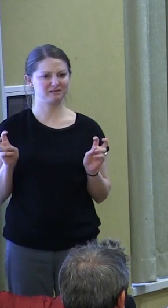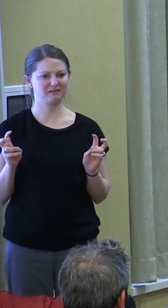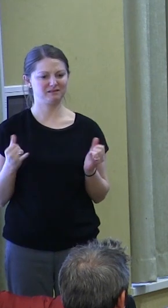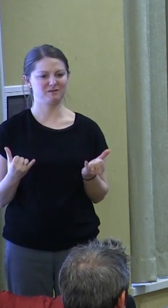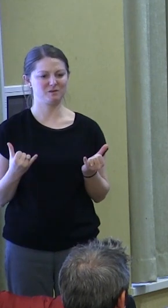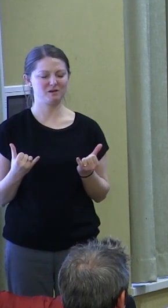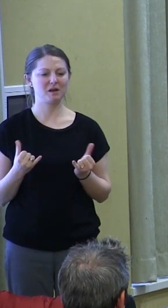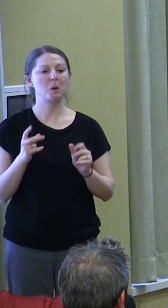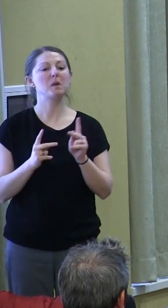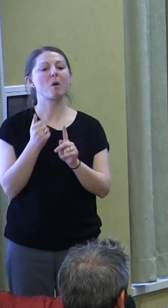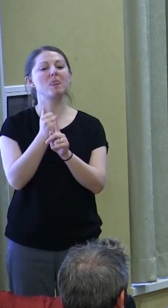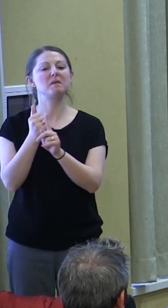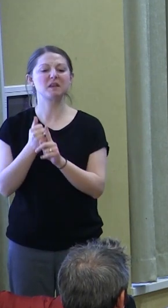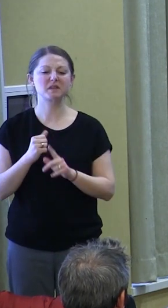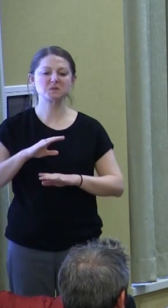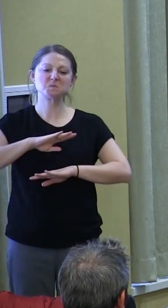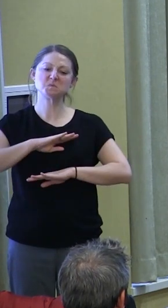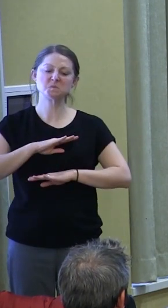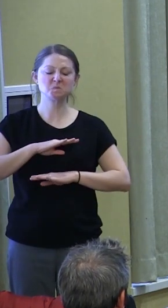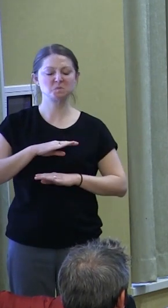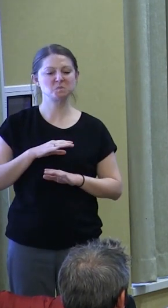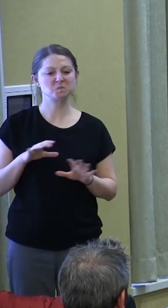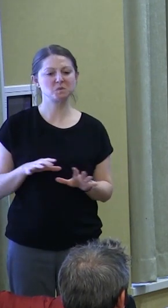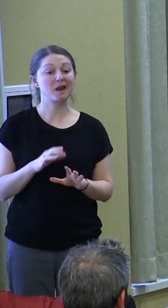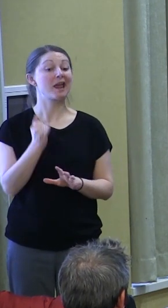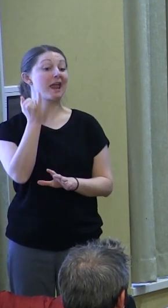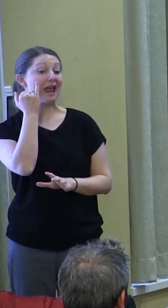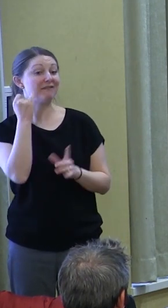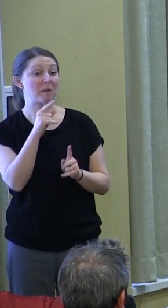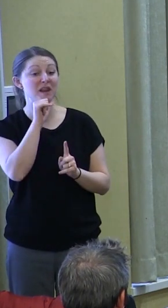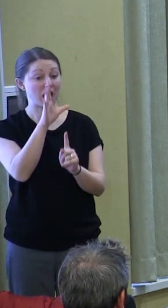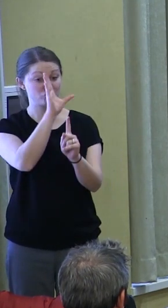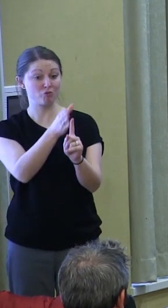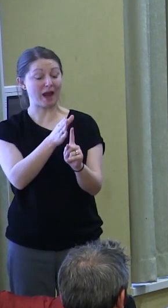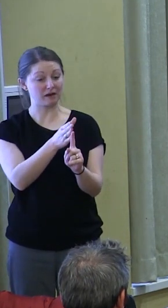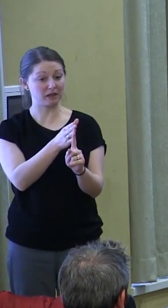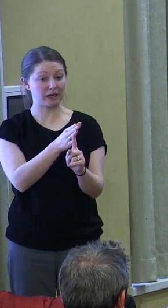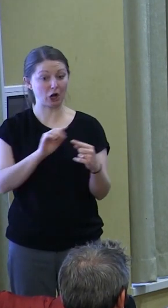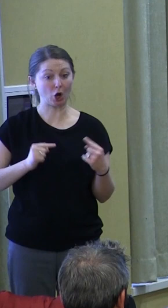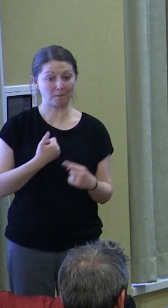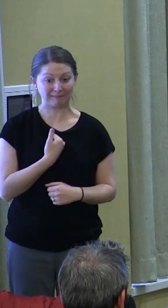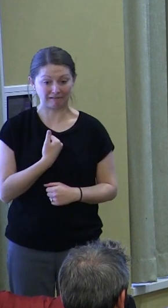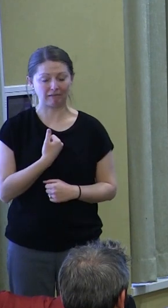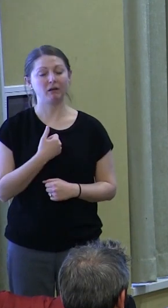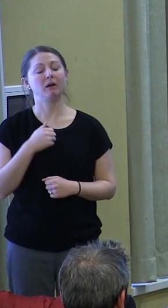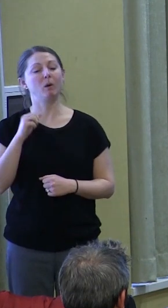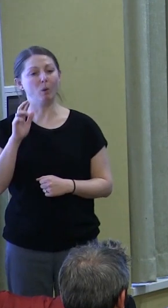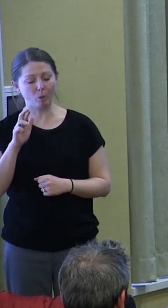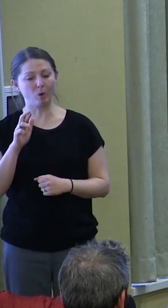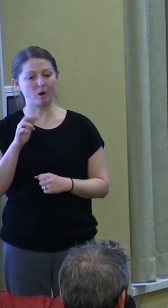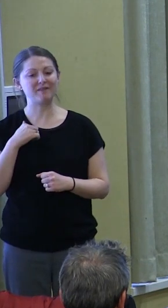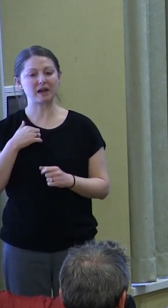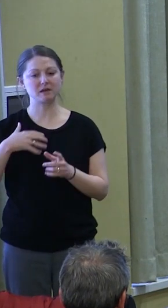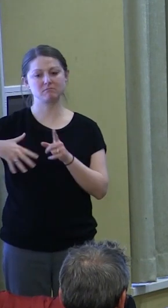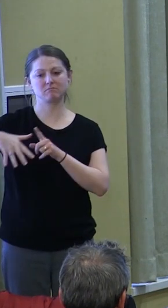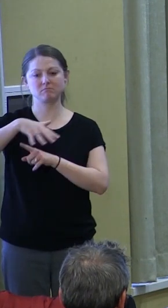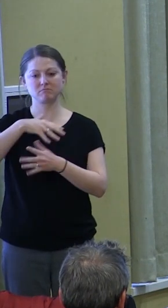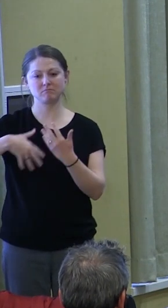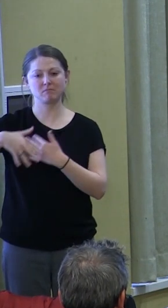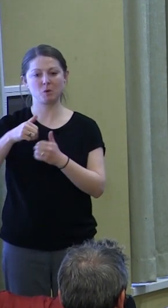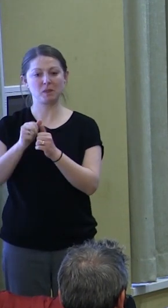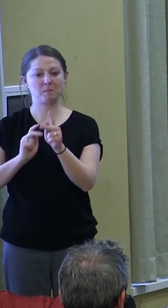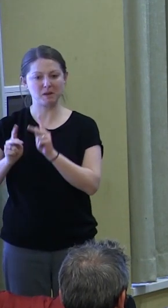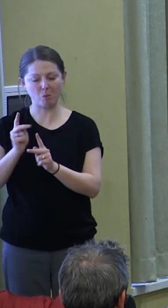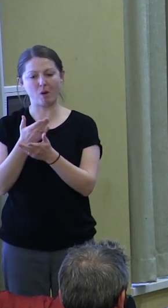Folks who are content with the way things are, as long as they're not directly harmed and as long as they can stay surrounded by people and